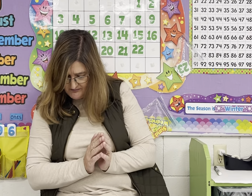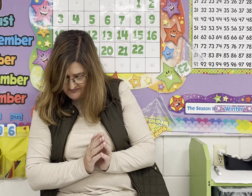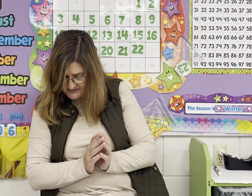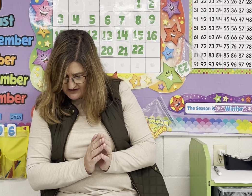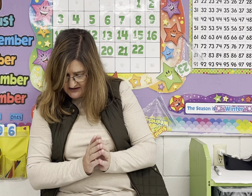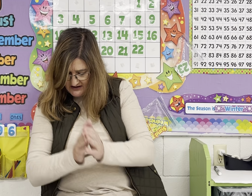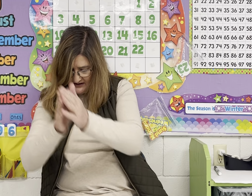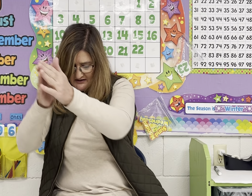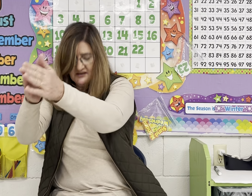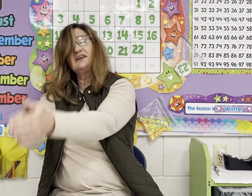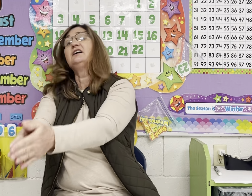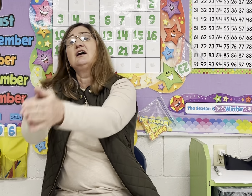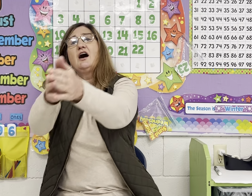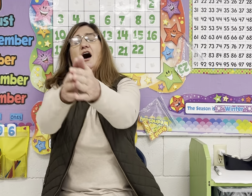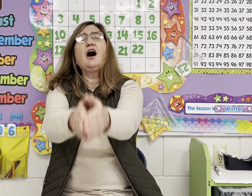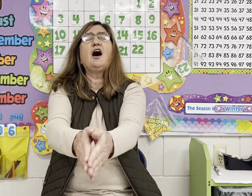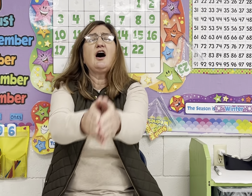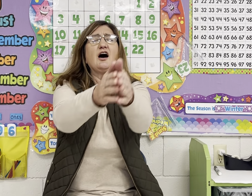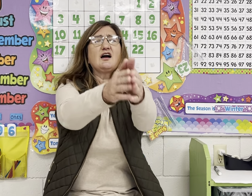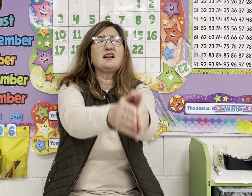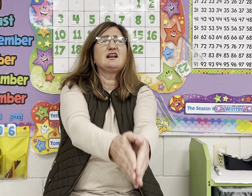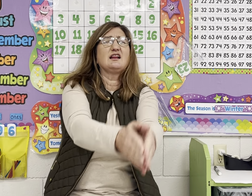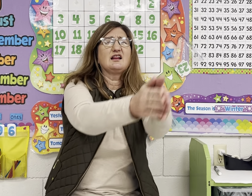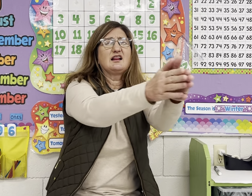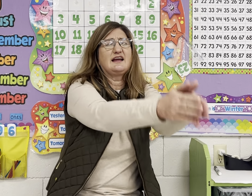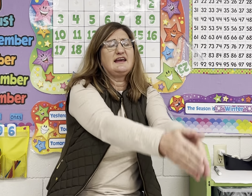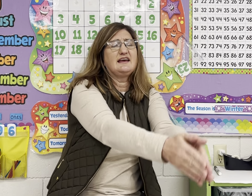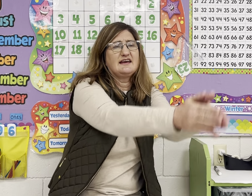g-ar-l-ic,